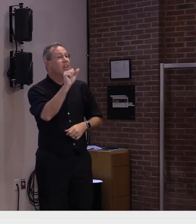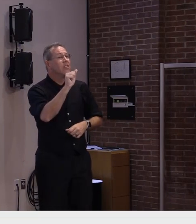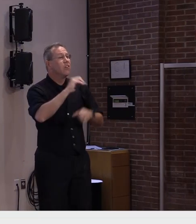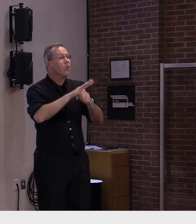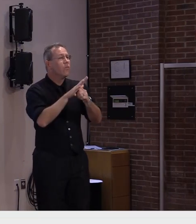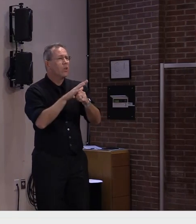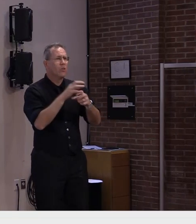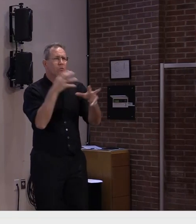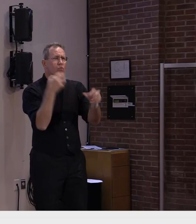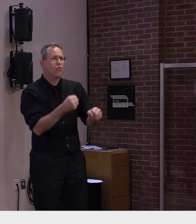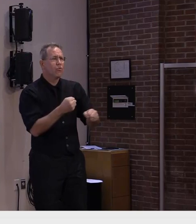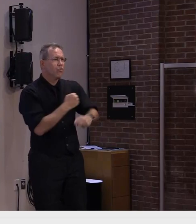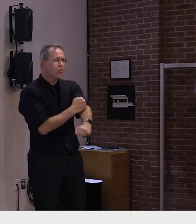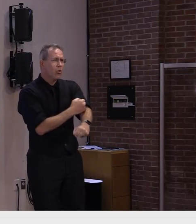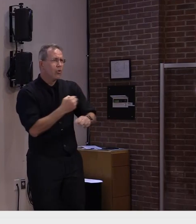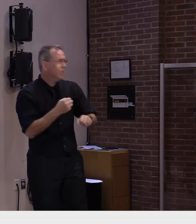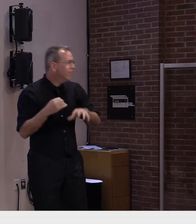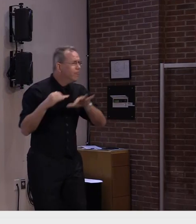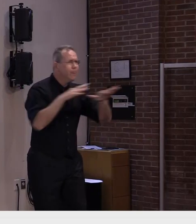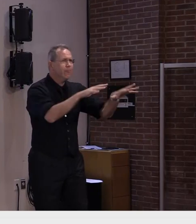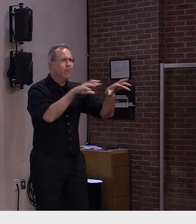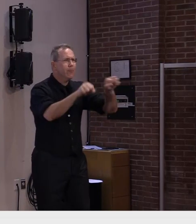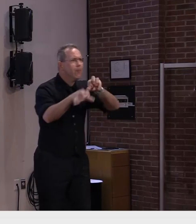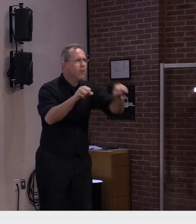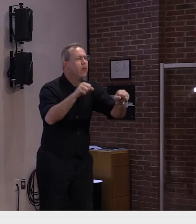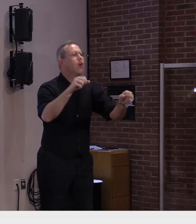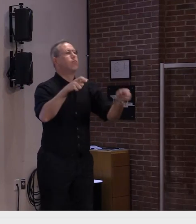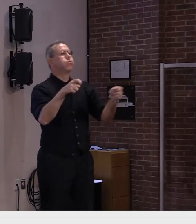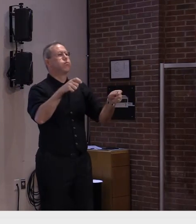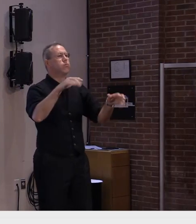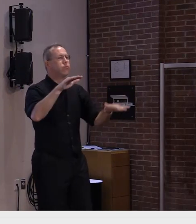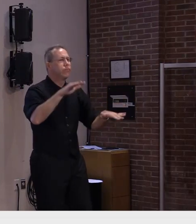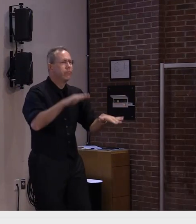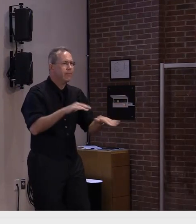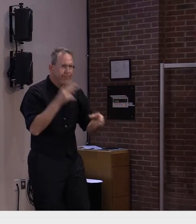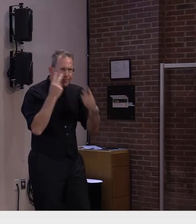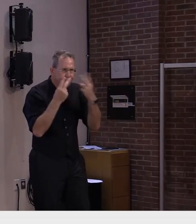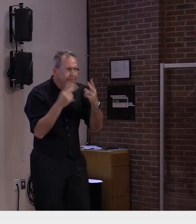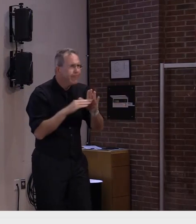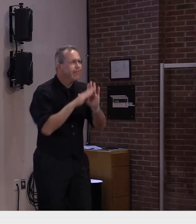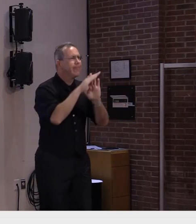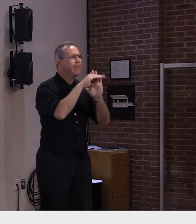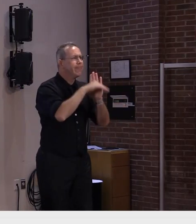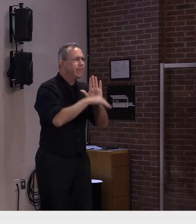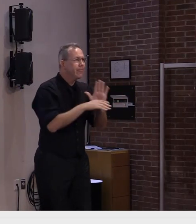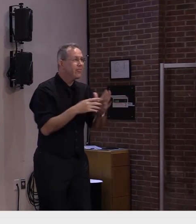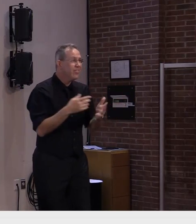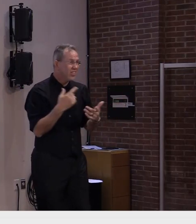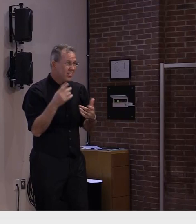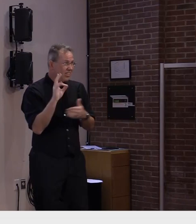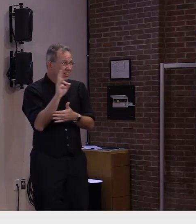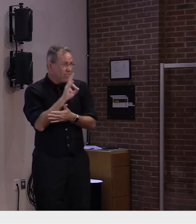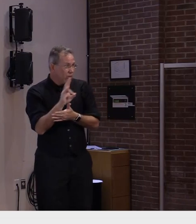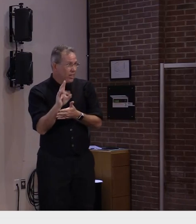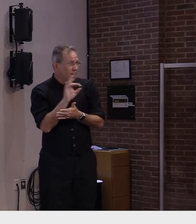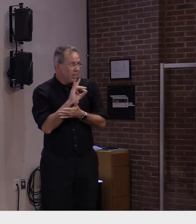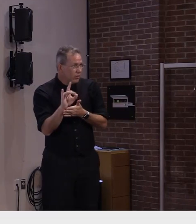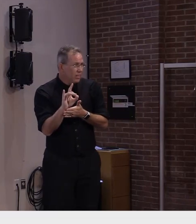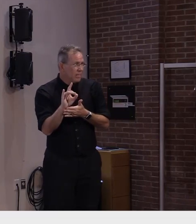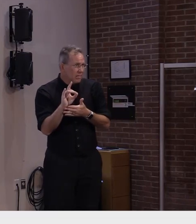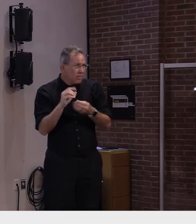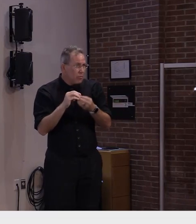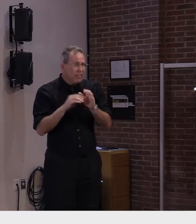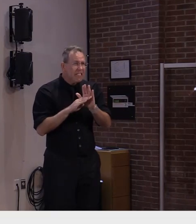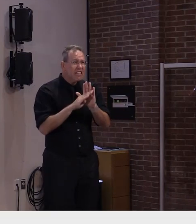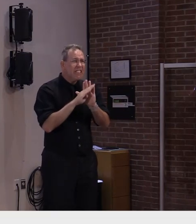of rising for about seven eight nine weeks and then reaching a peak and then declining as well you can also see on this